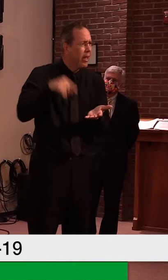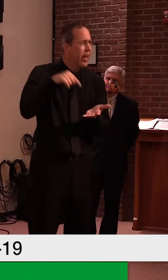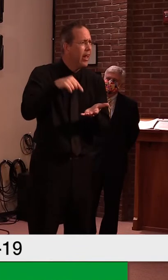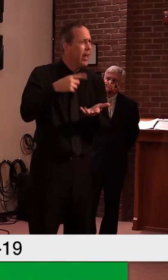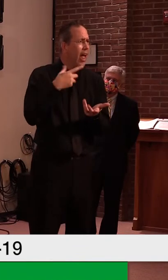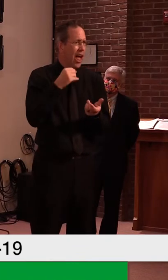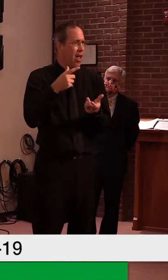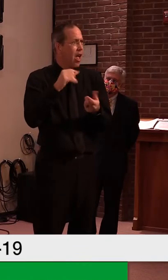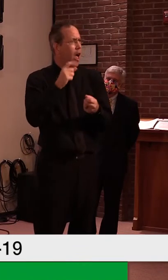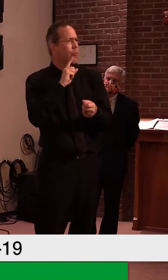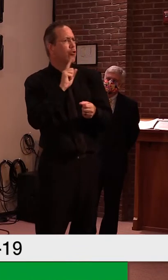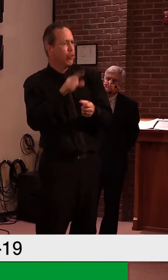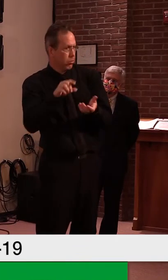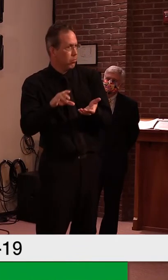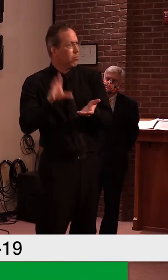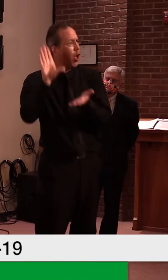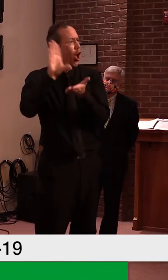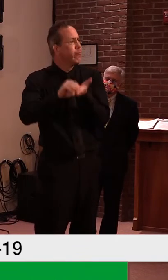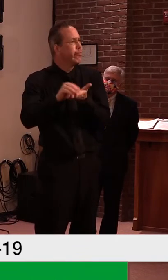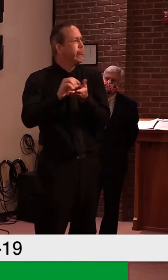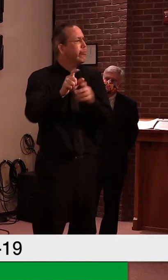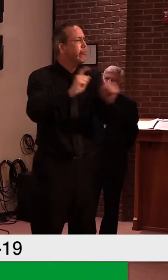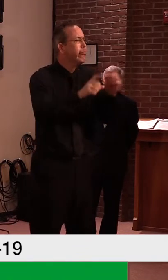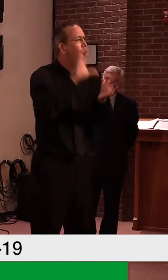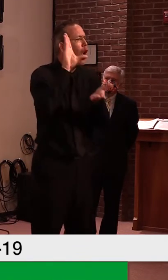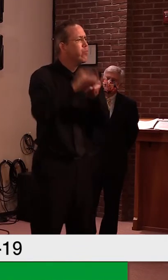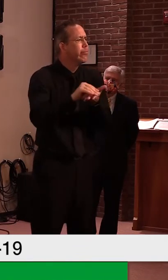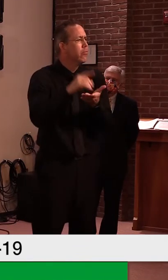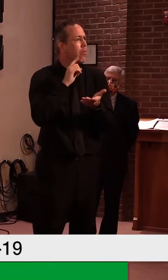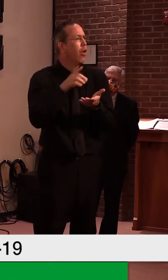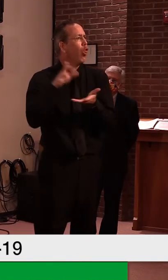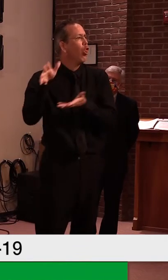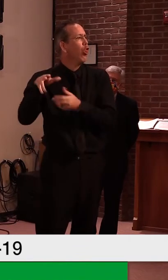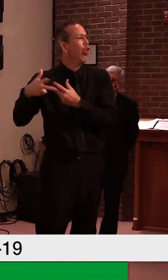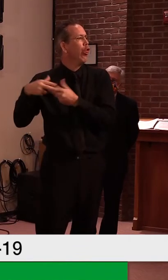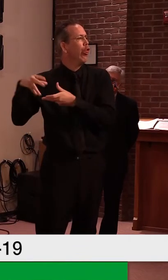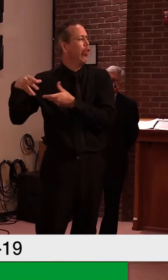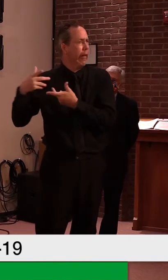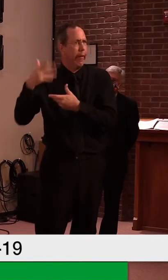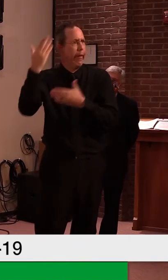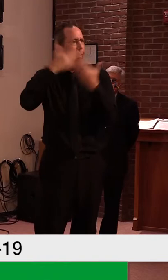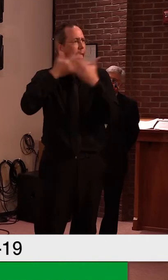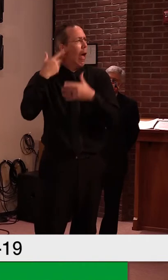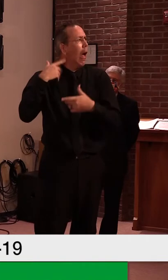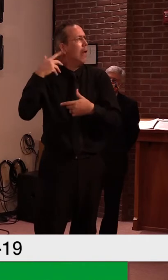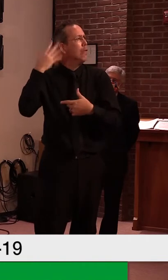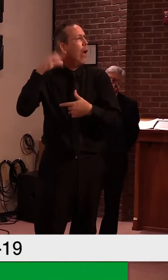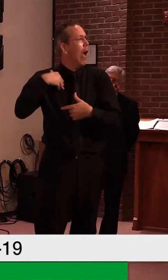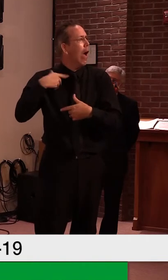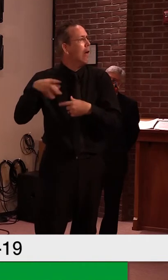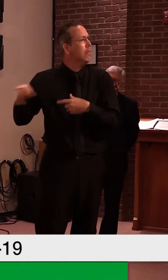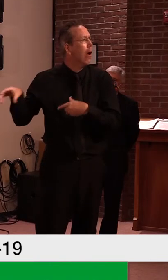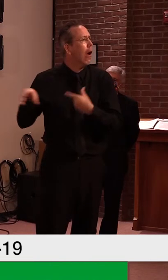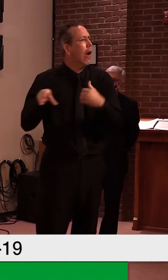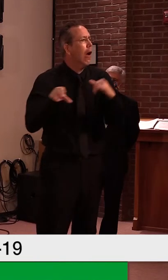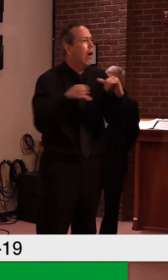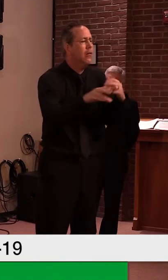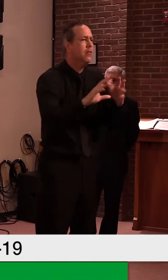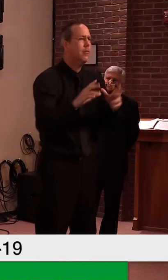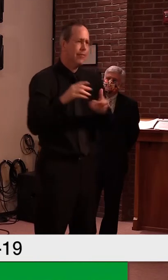part? Um, these were all donated, donated masks, uh, to the state that I'm aware of, cloth mask.